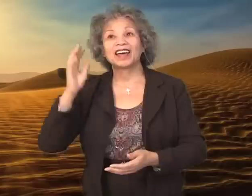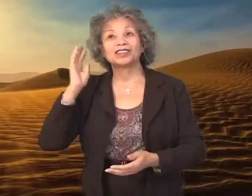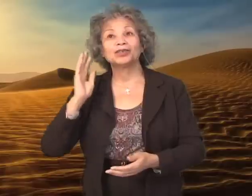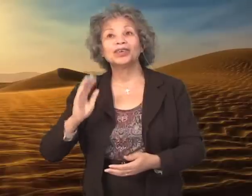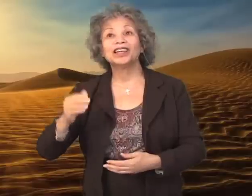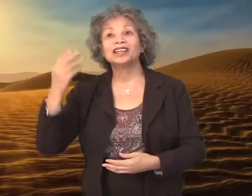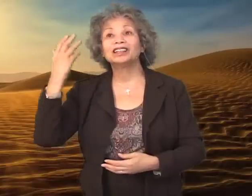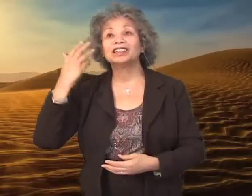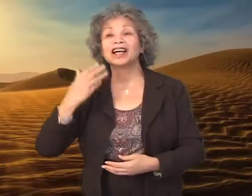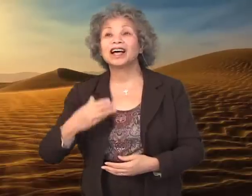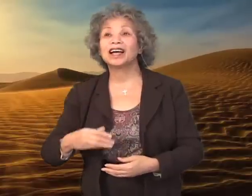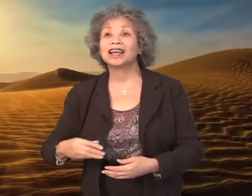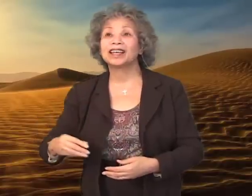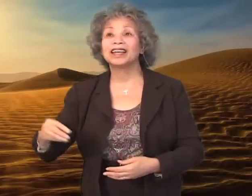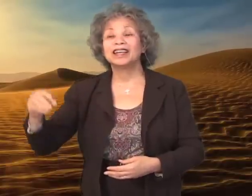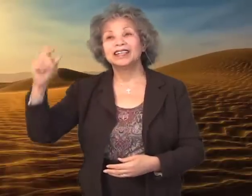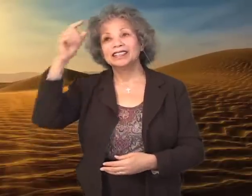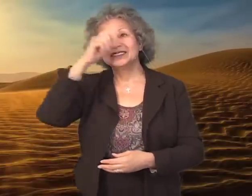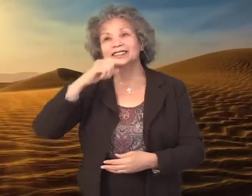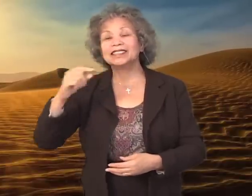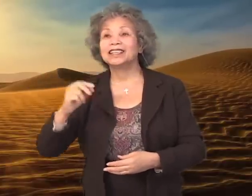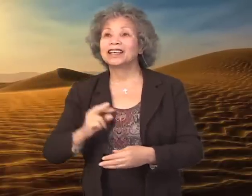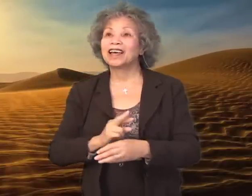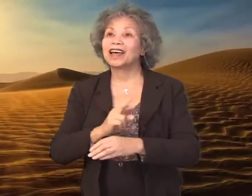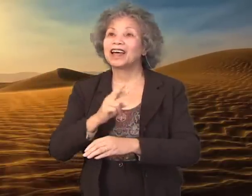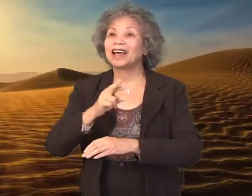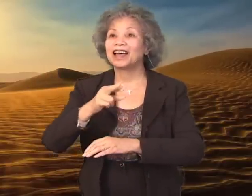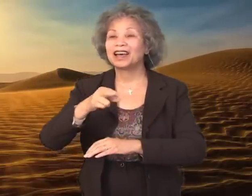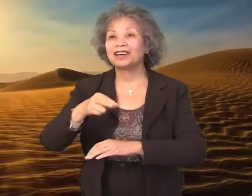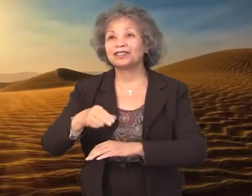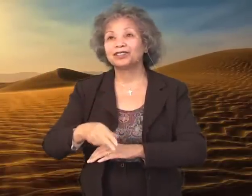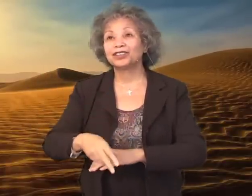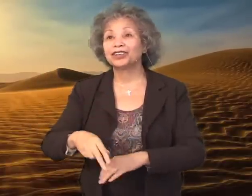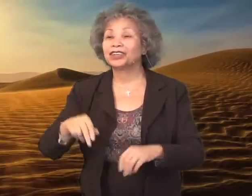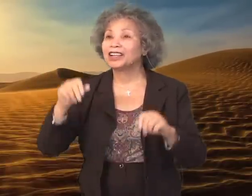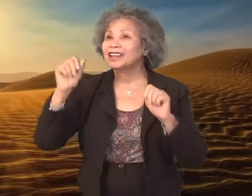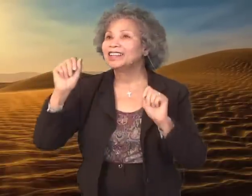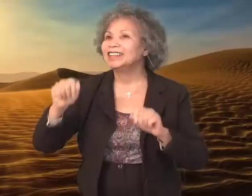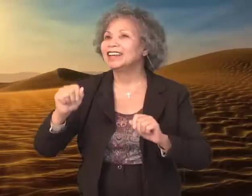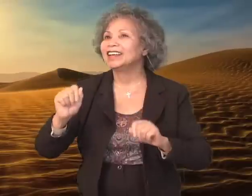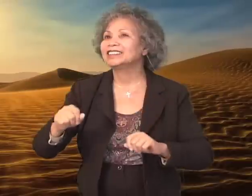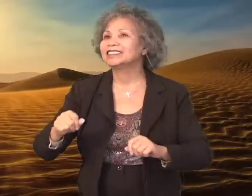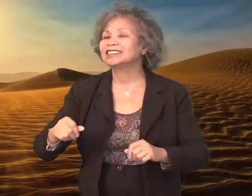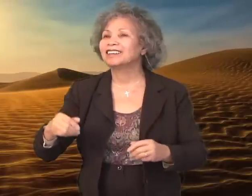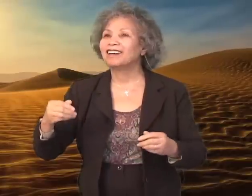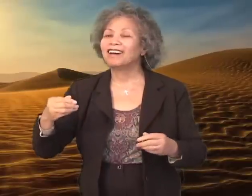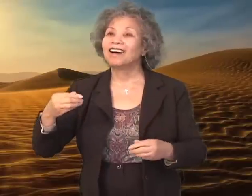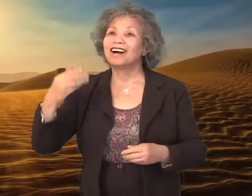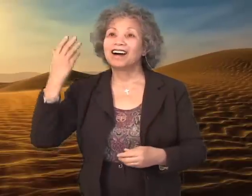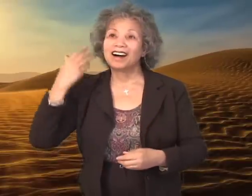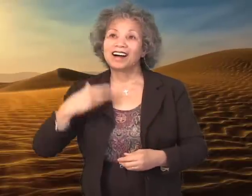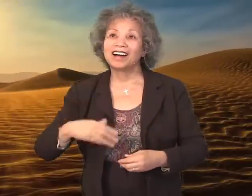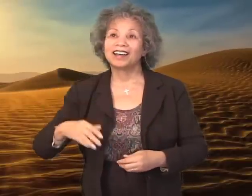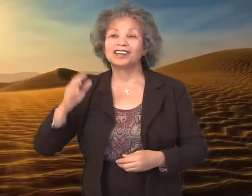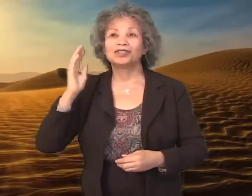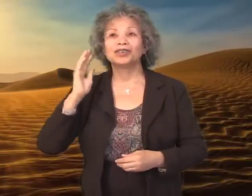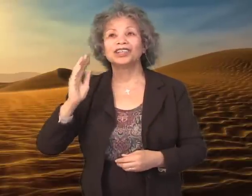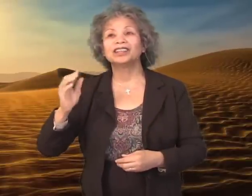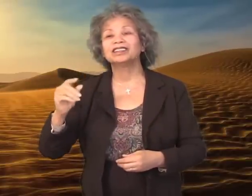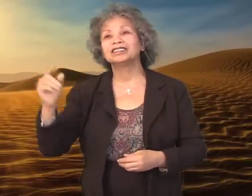will I seek after. Yes, I will